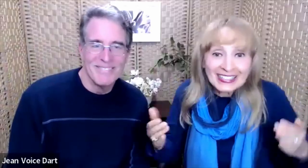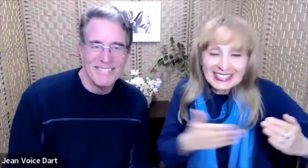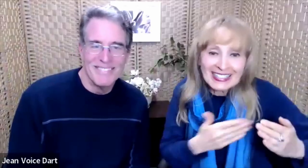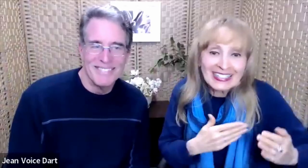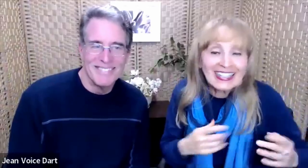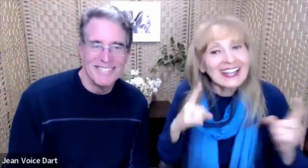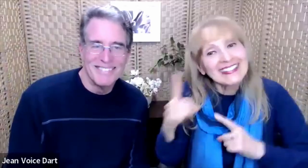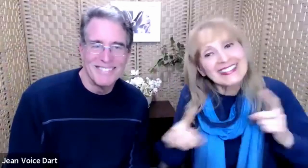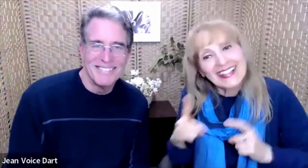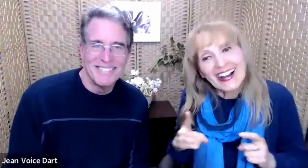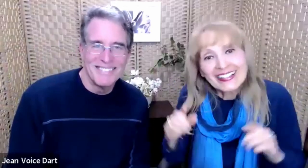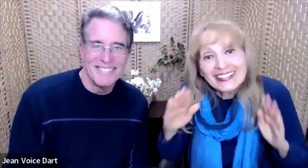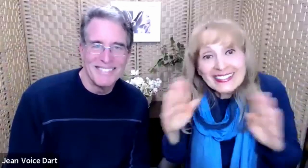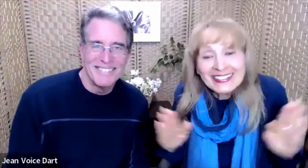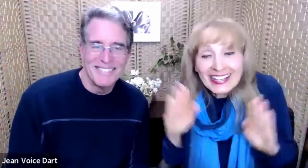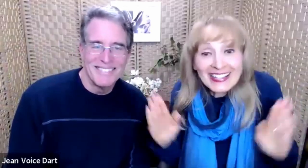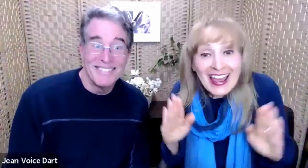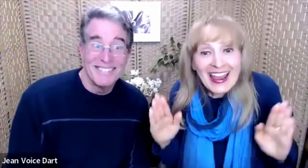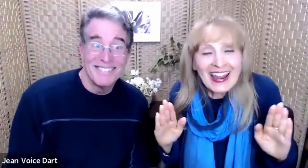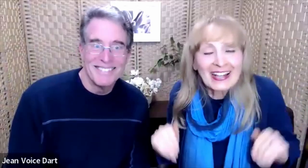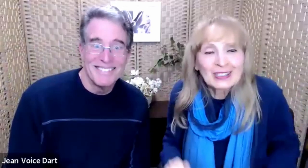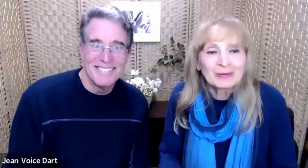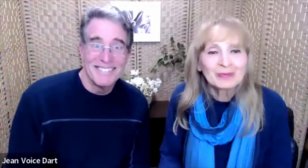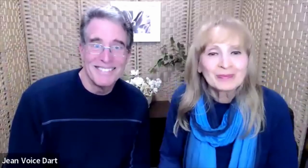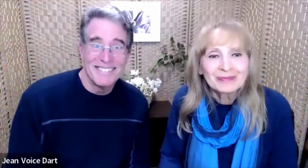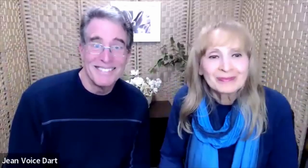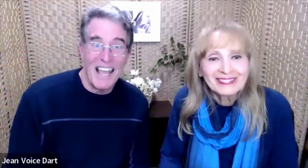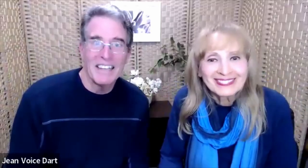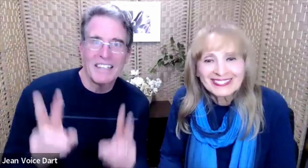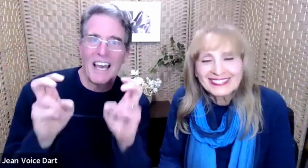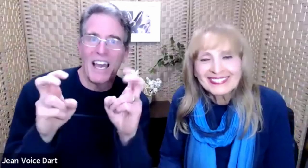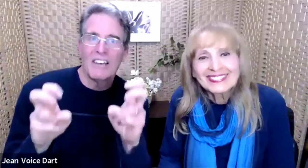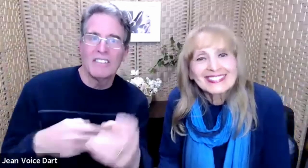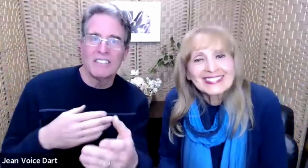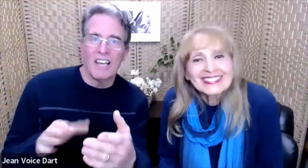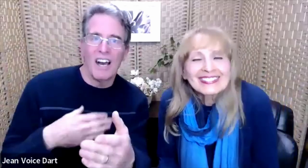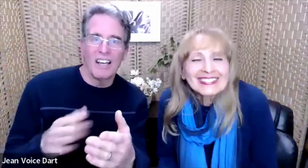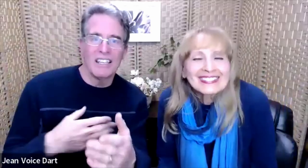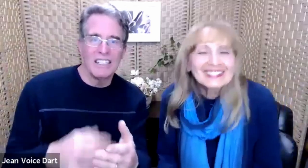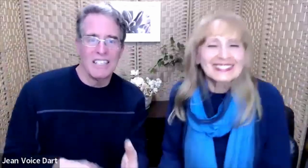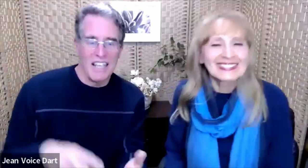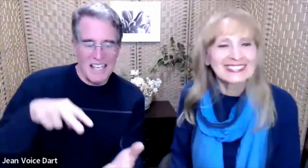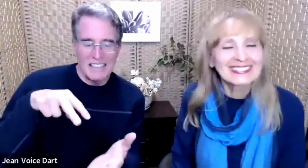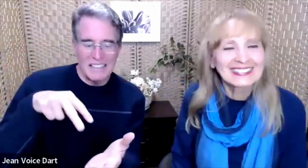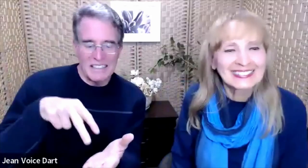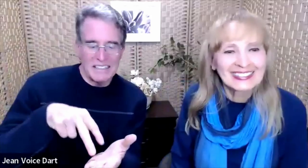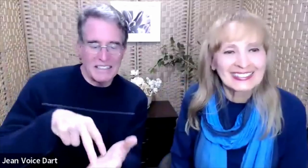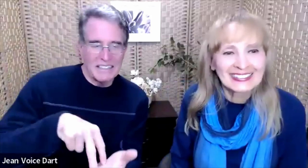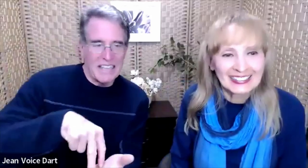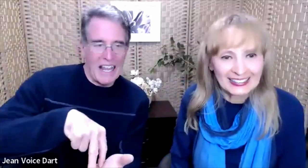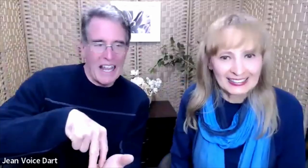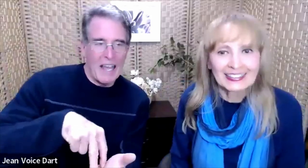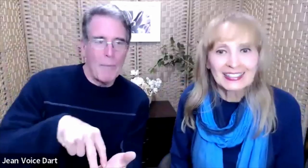Sing and Sign Sunday. And the title of the song is Damn